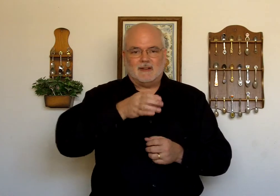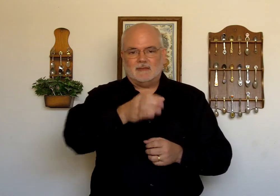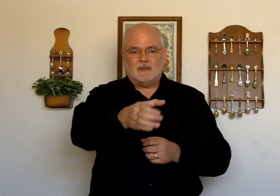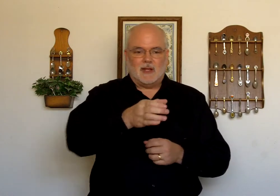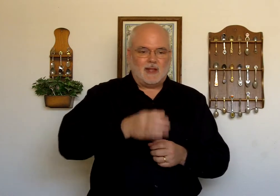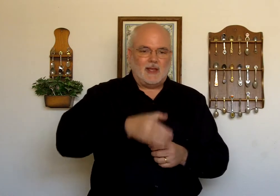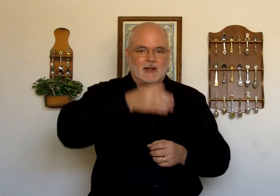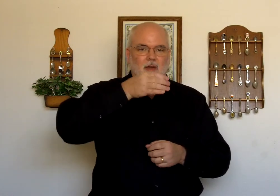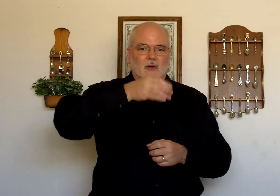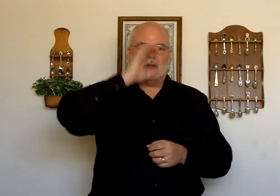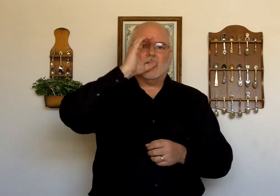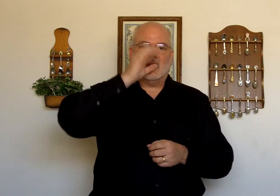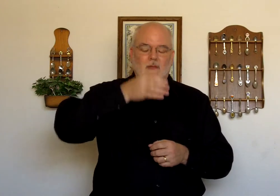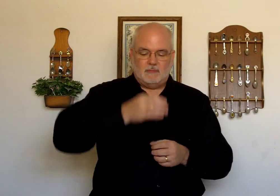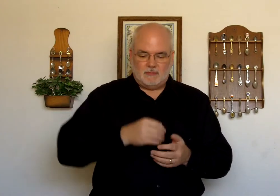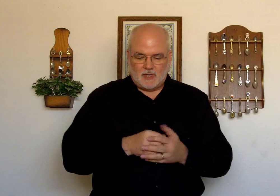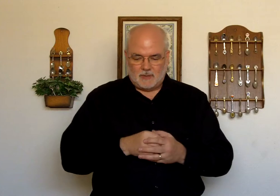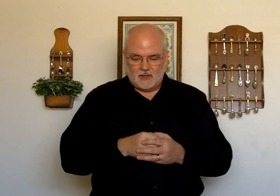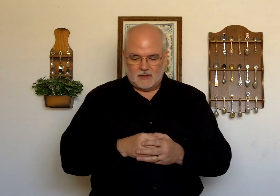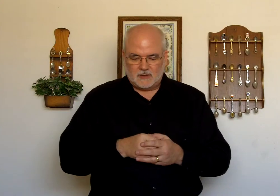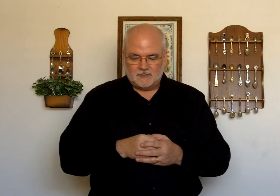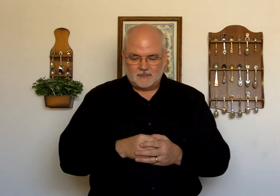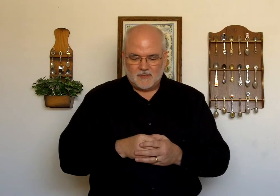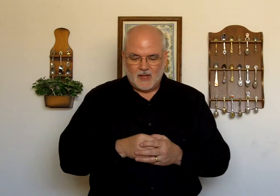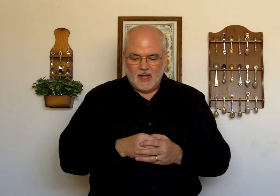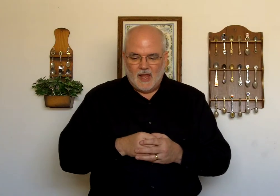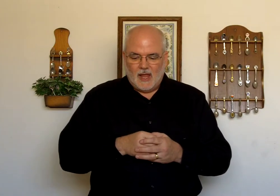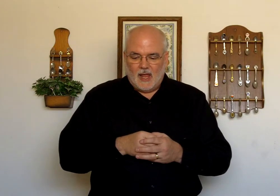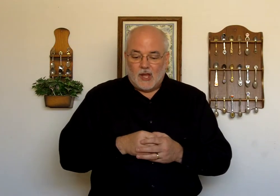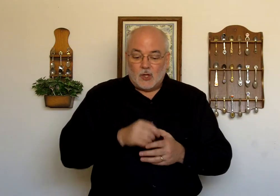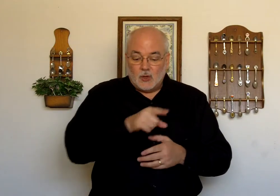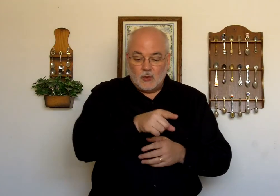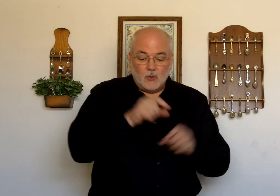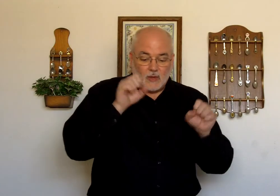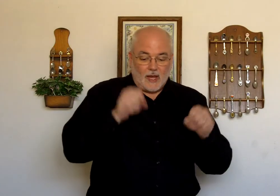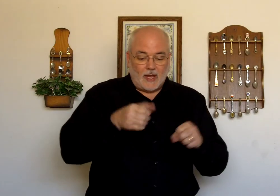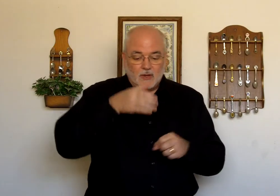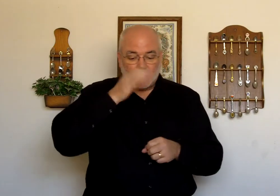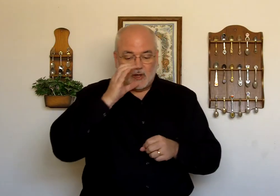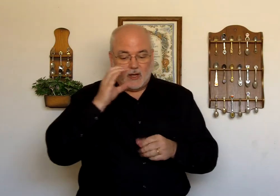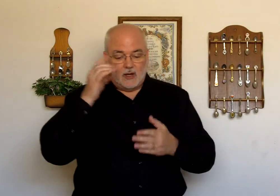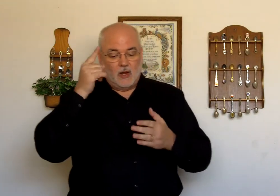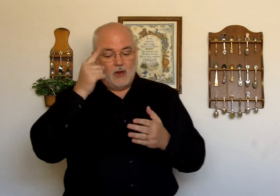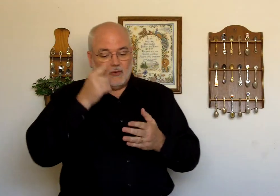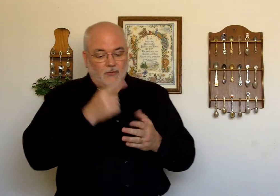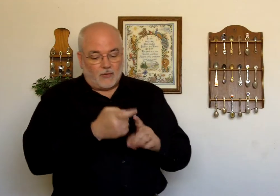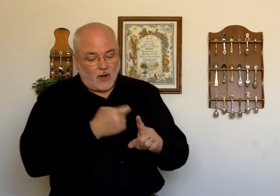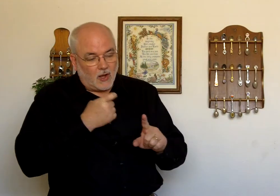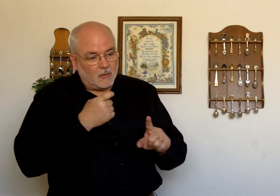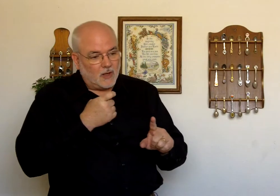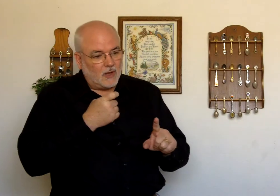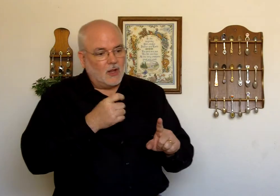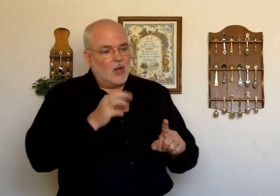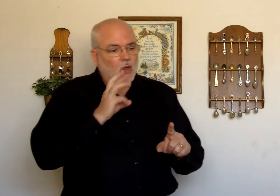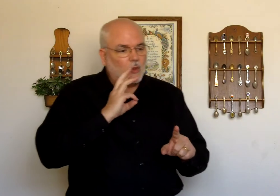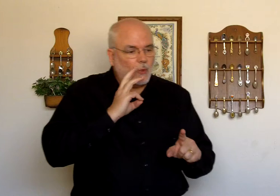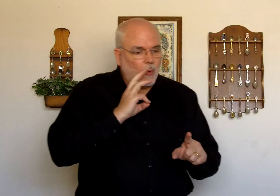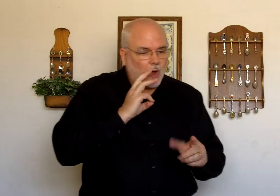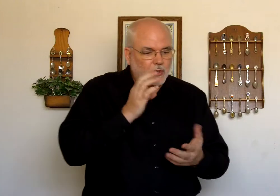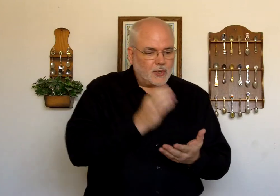a can of Coke. And up it goes. You can drink from the water